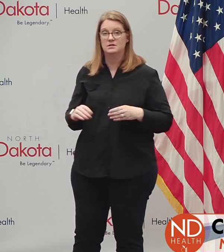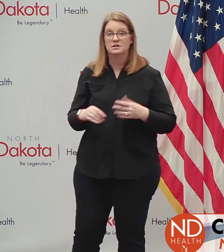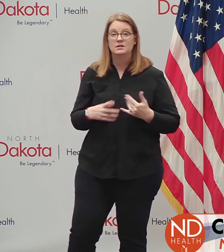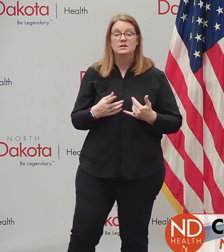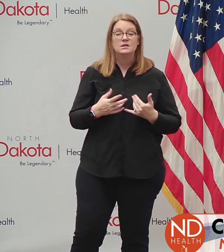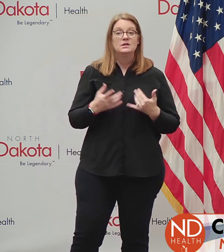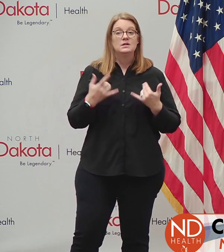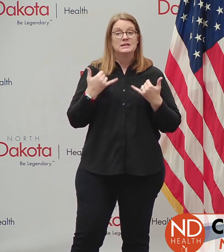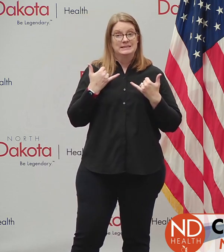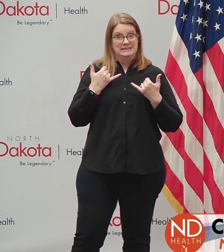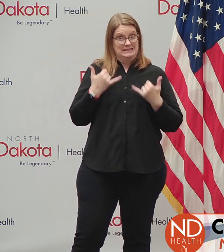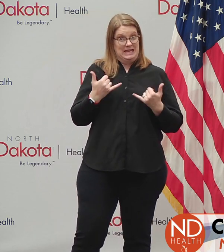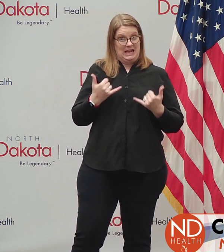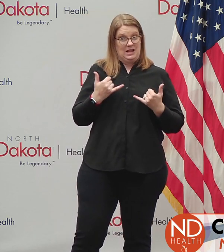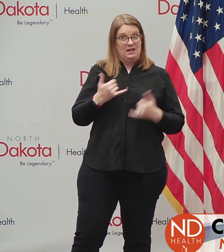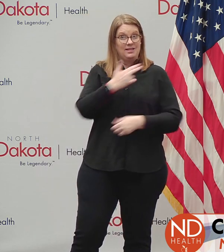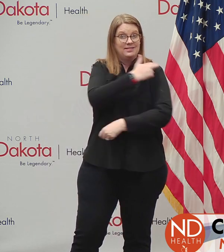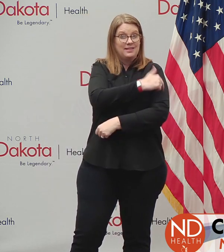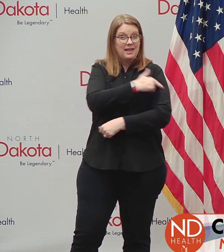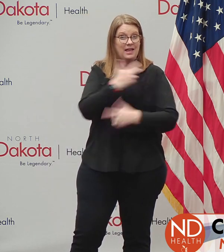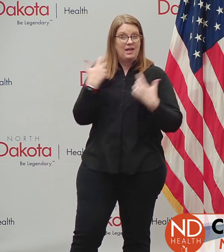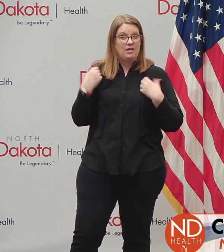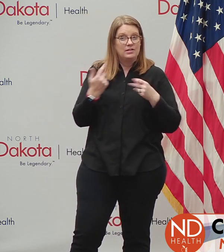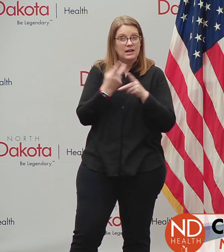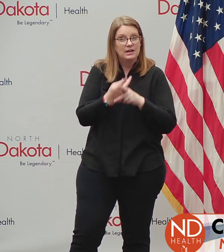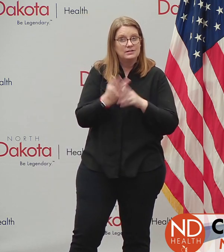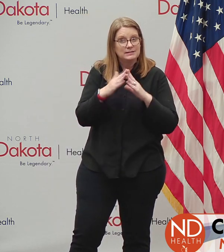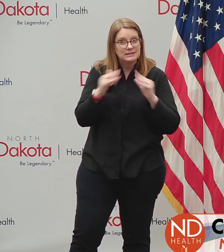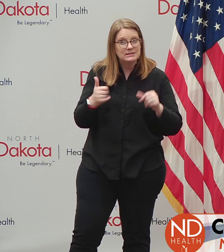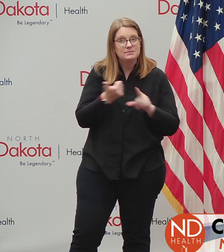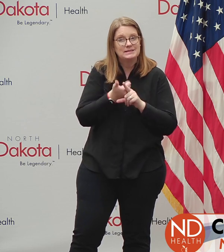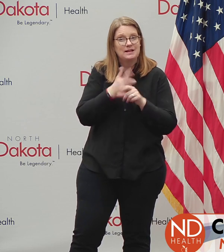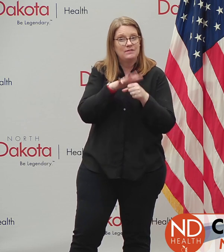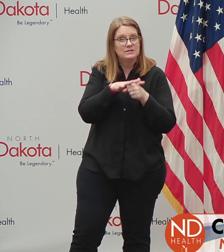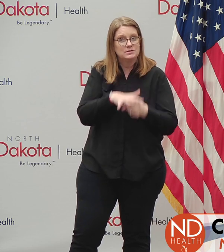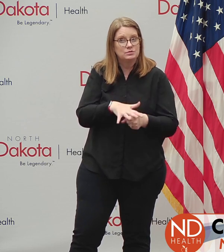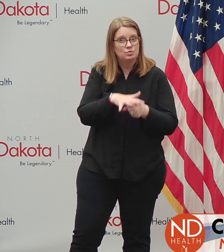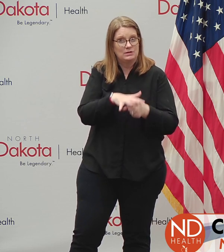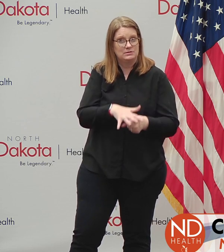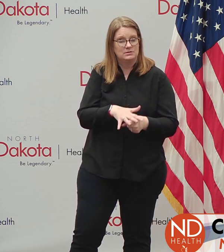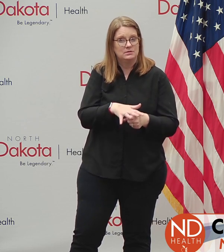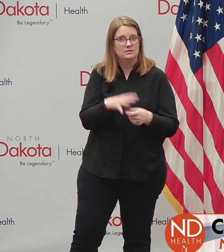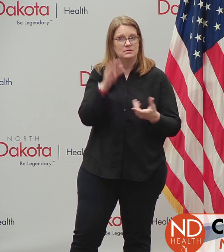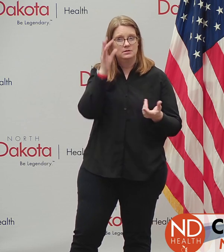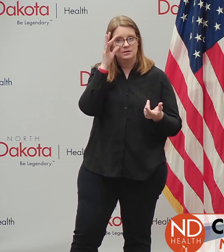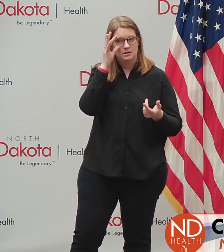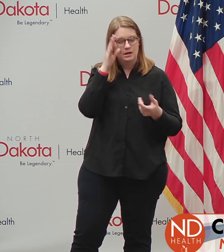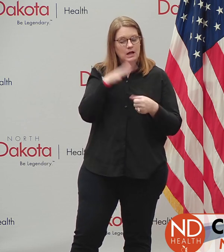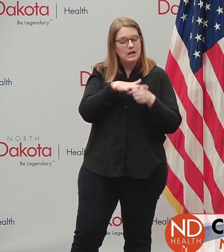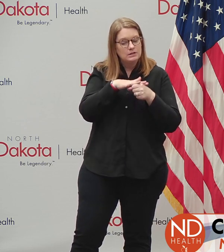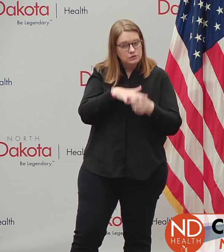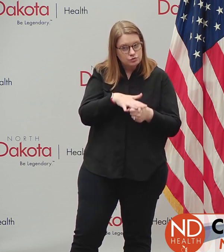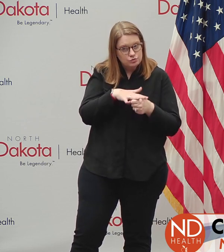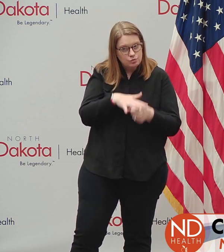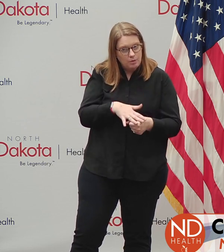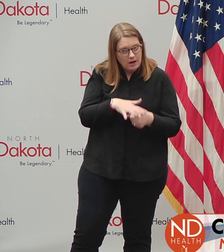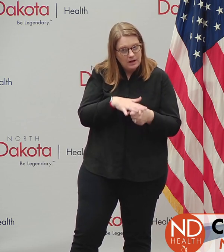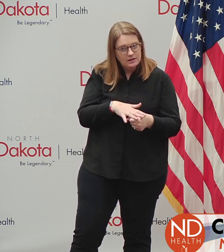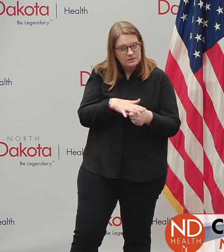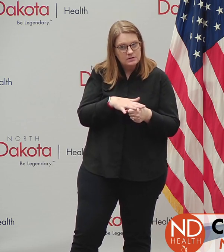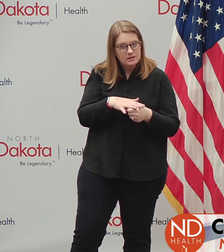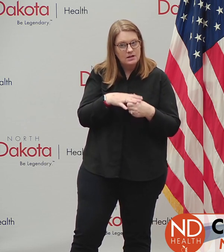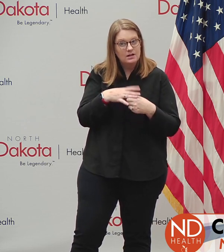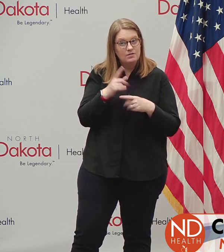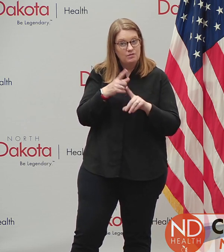system has been in. It is stressing the system's capacity. And the stress is primarily from a staffing